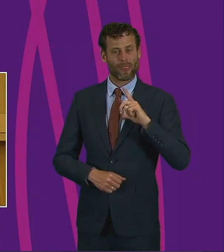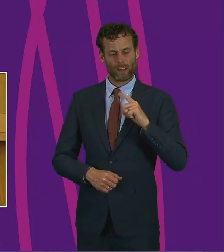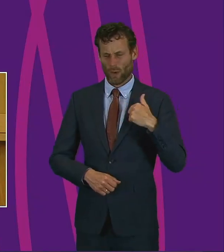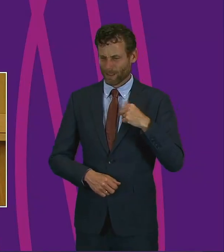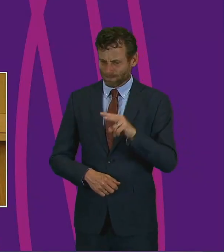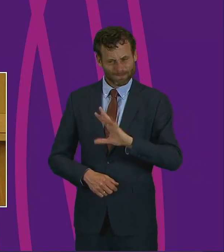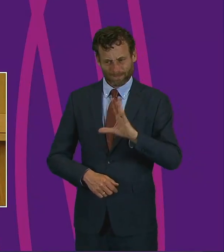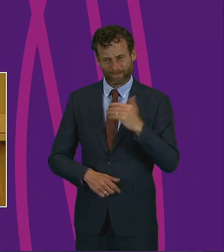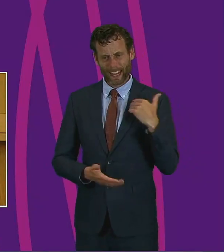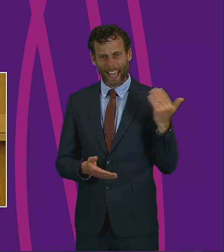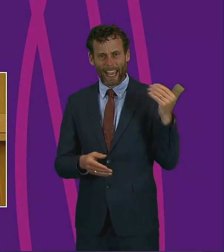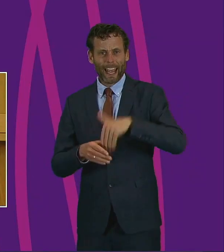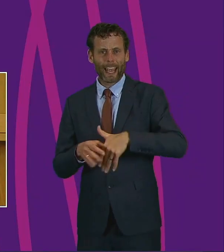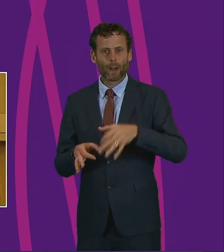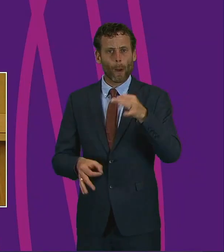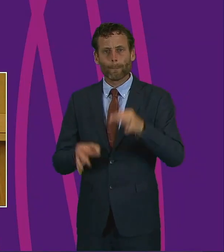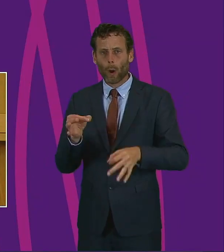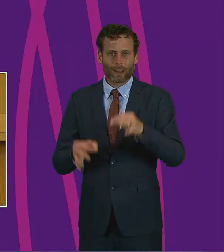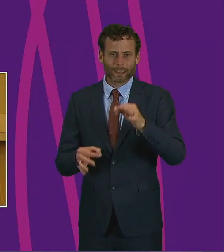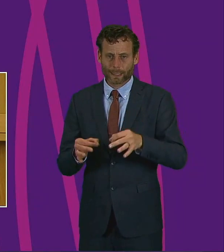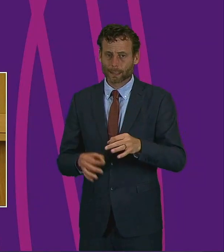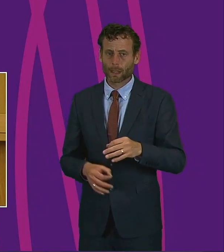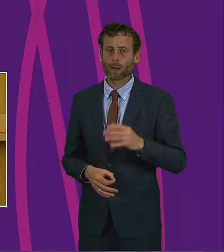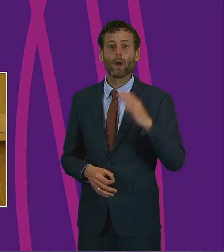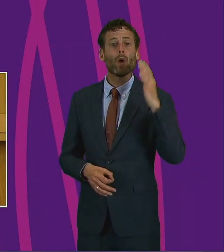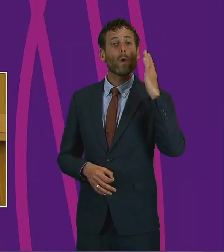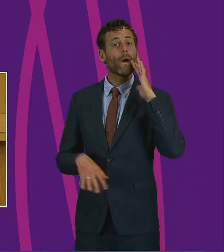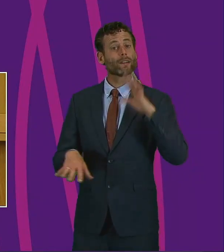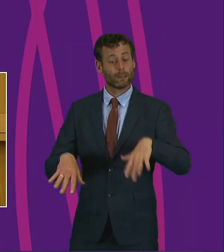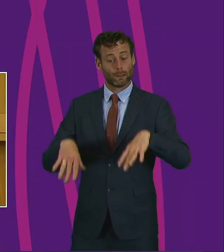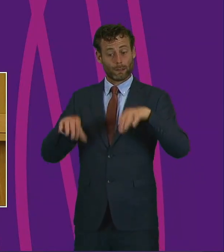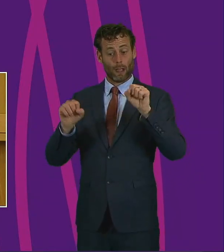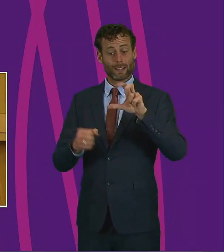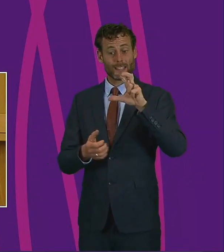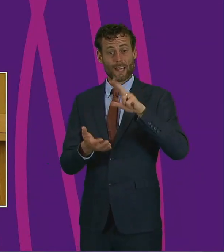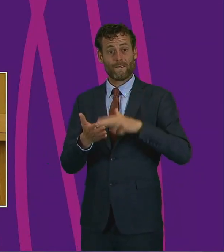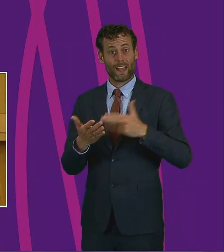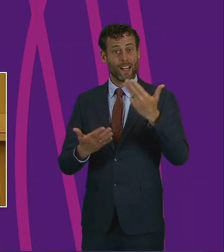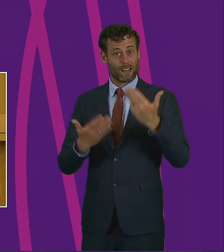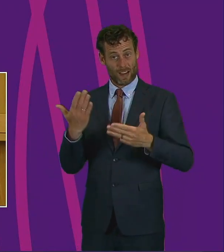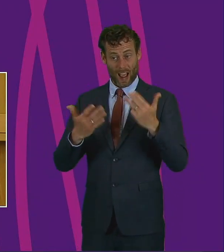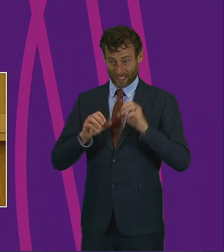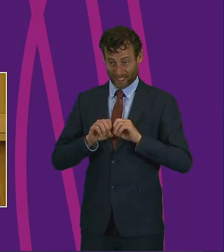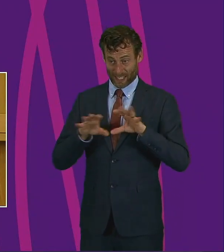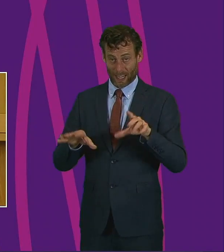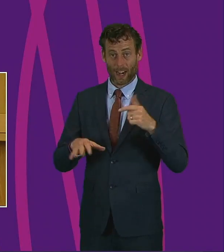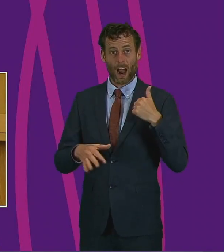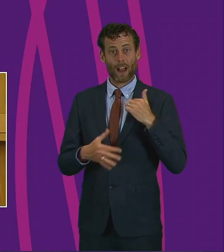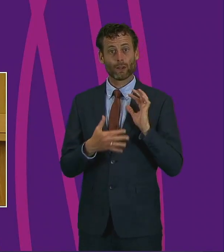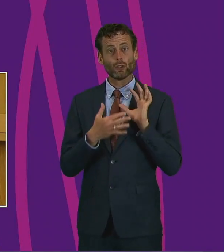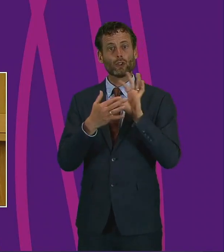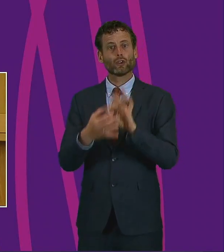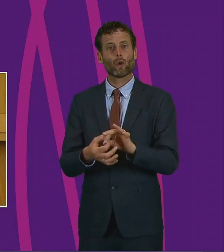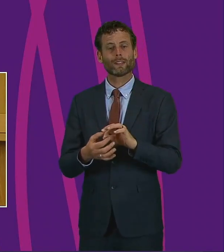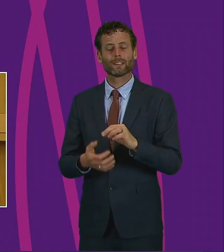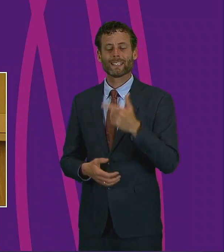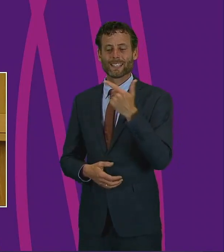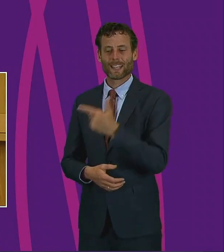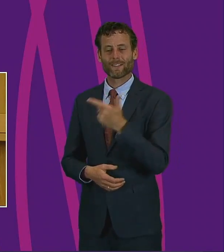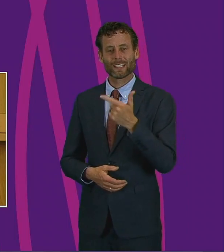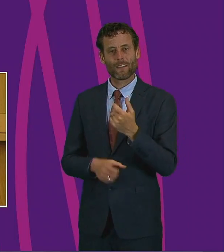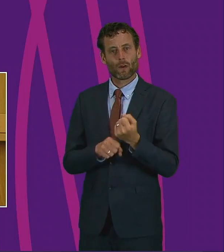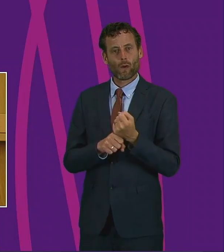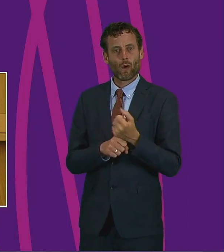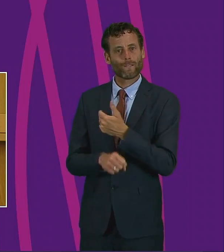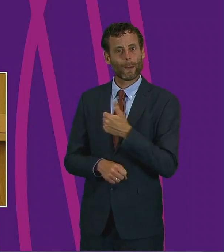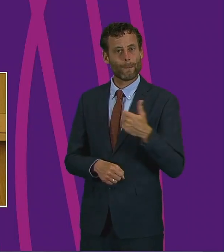Presiding officer, since the start of this emergency, I've attended 77 coffee mornings from the edge of my driveway. We live in a small